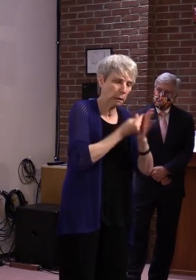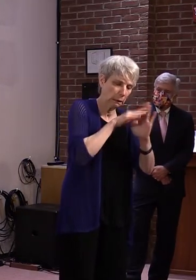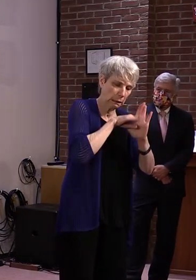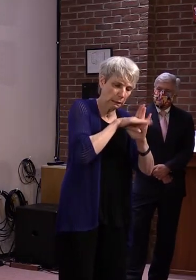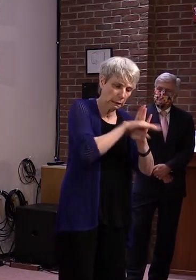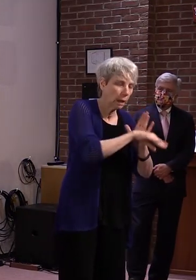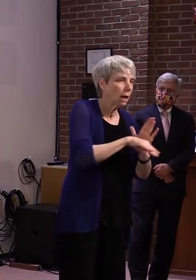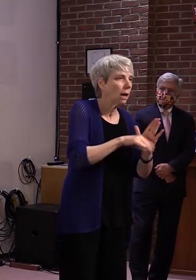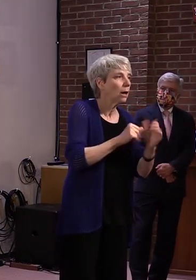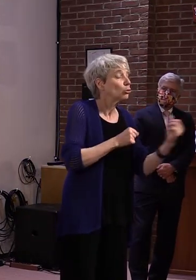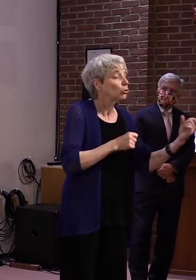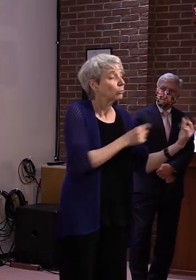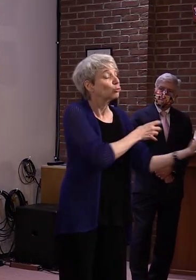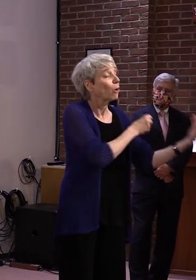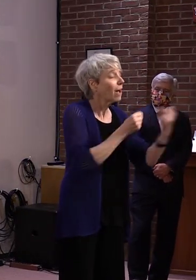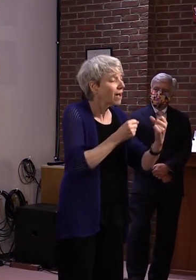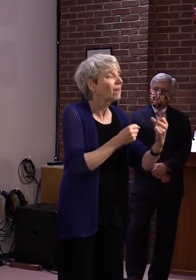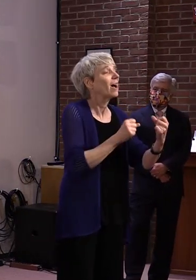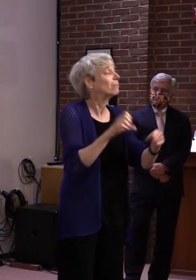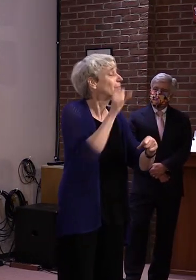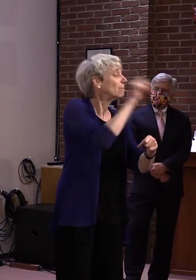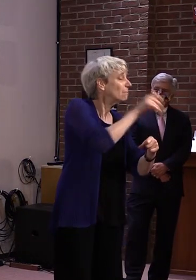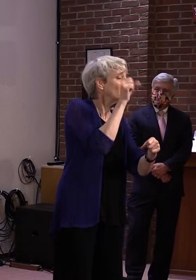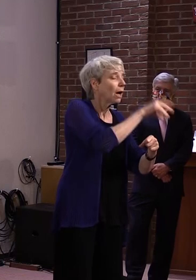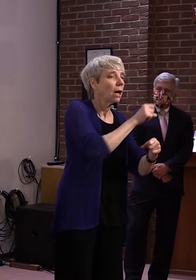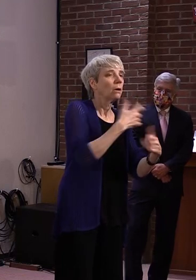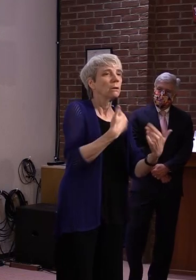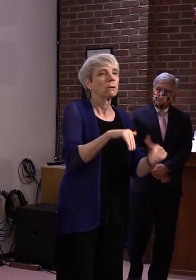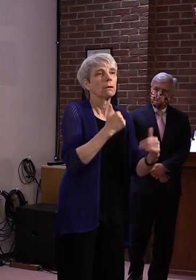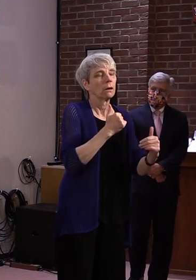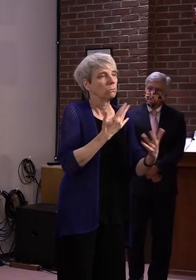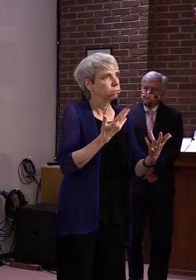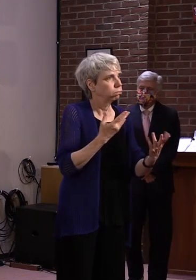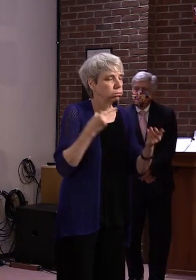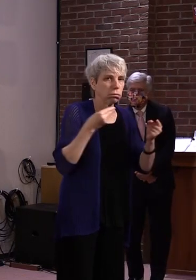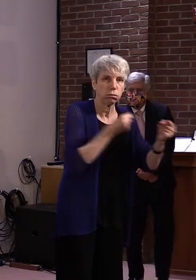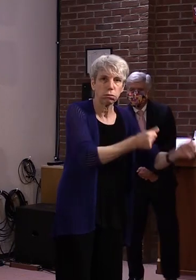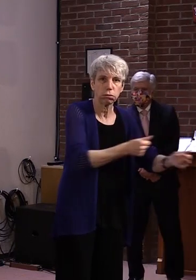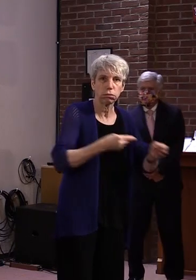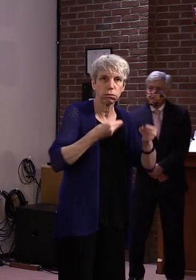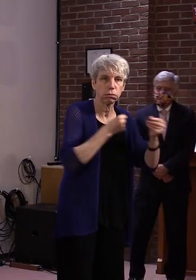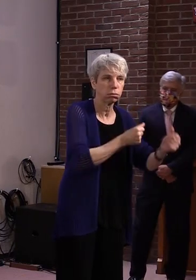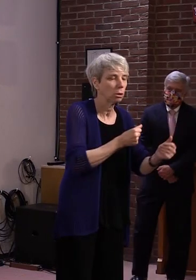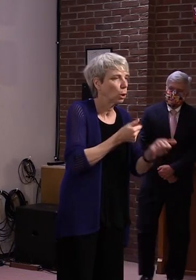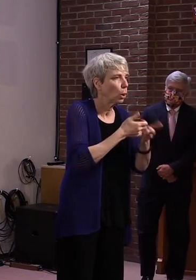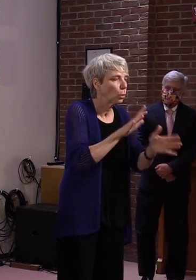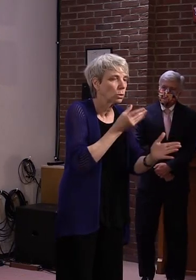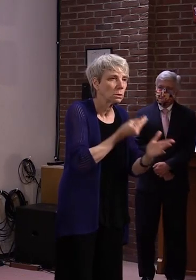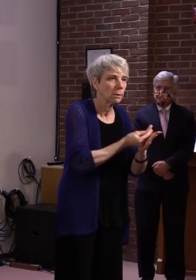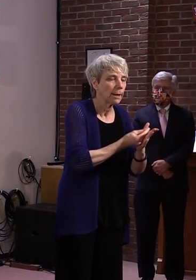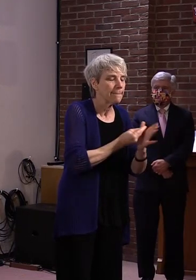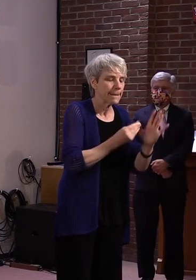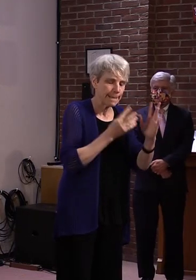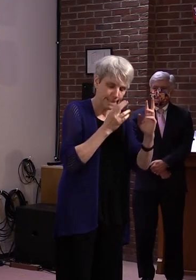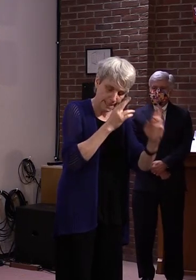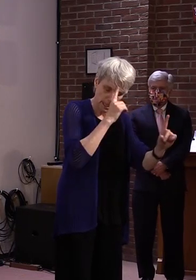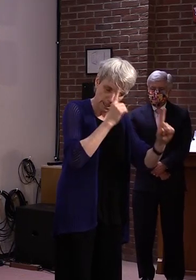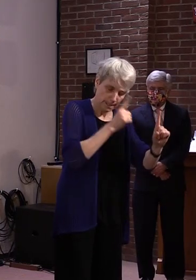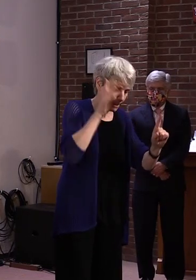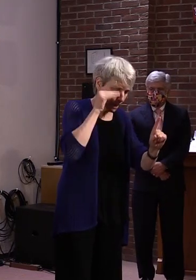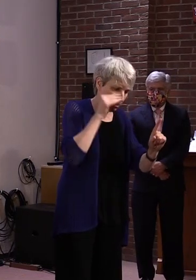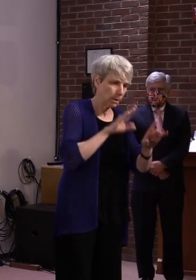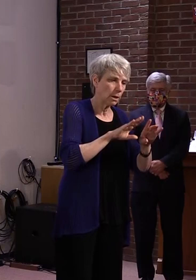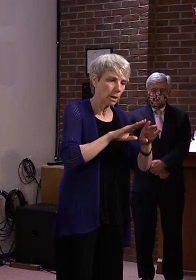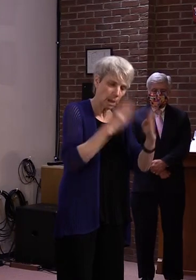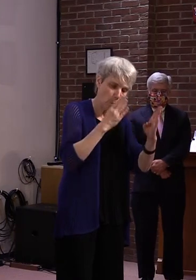service and so forth. And obviously hurt their bottom line, but thought it was important to stay open. And I'd hate to see them penalized